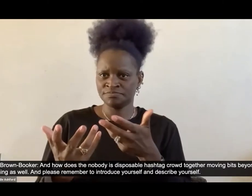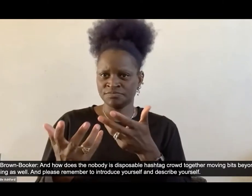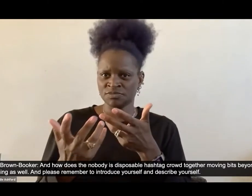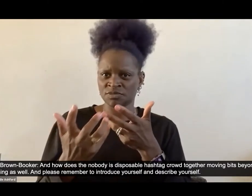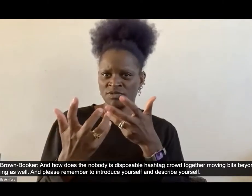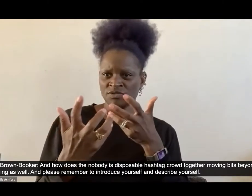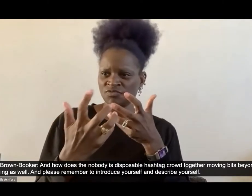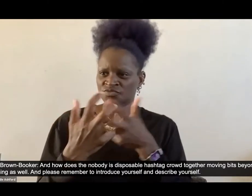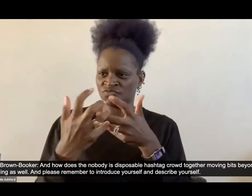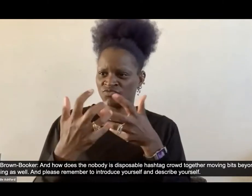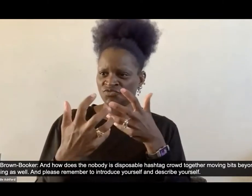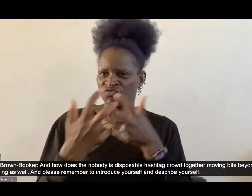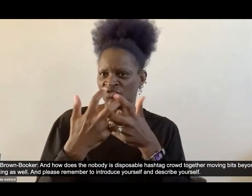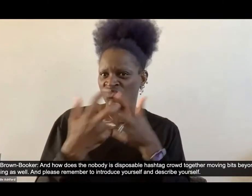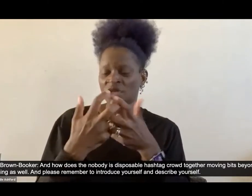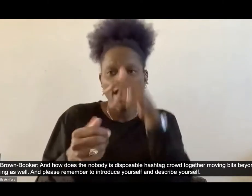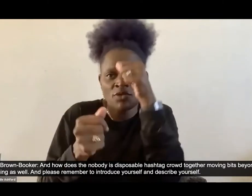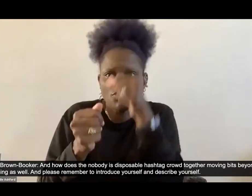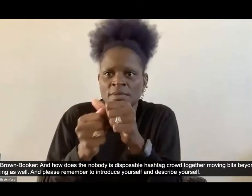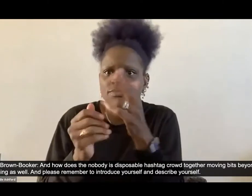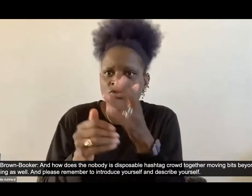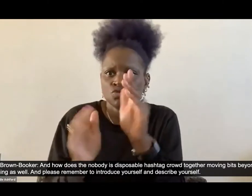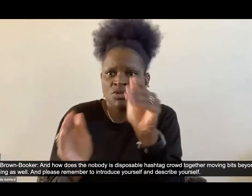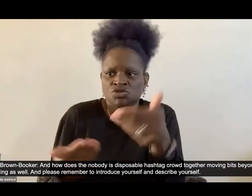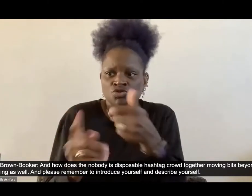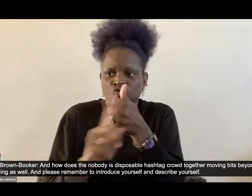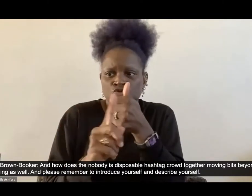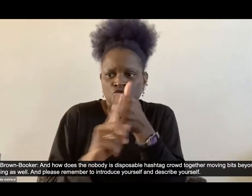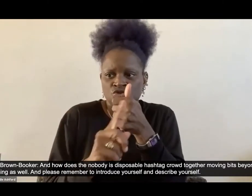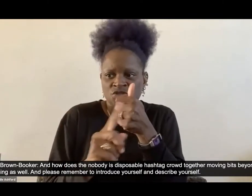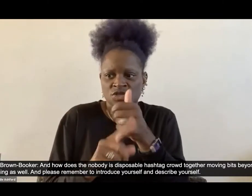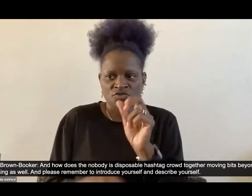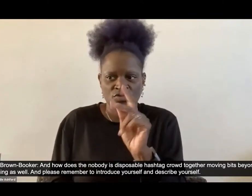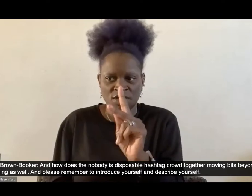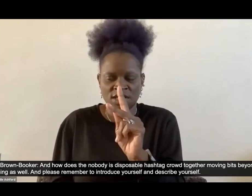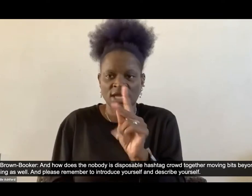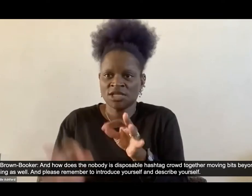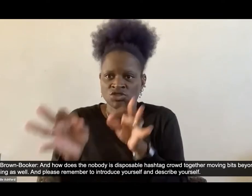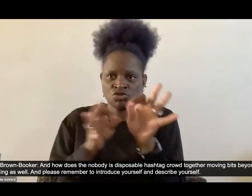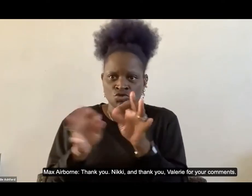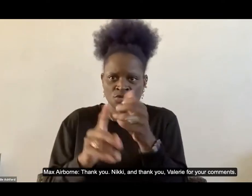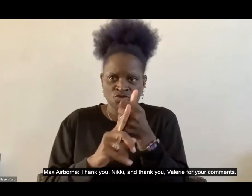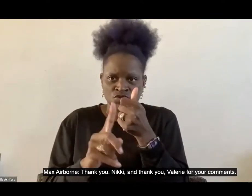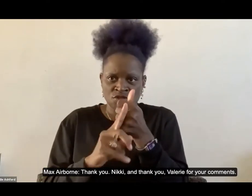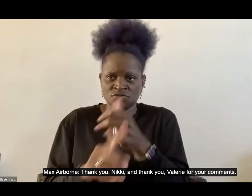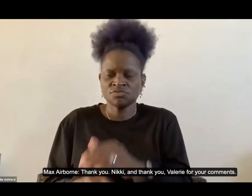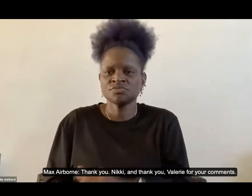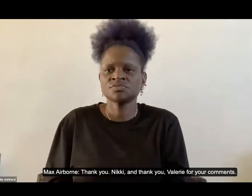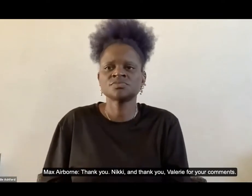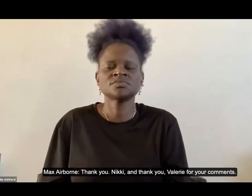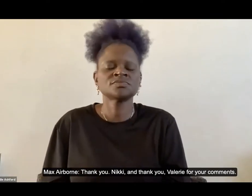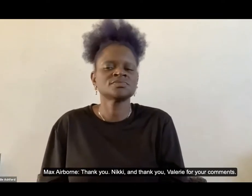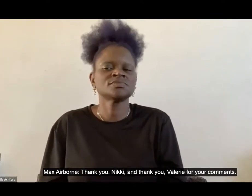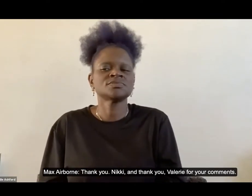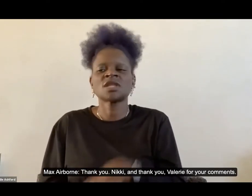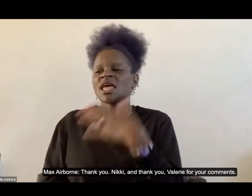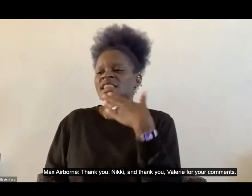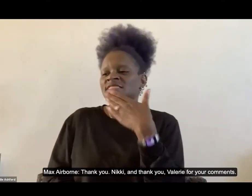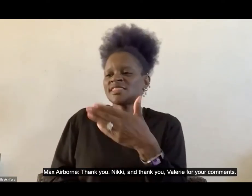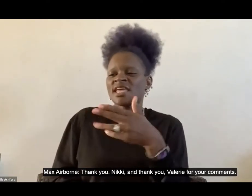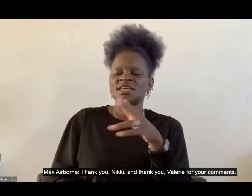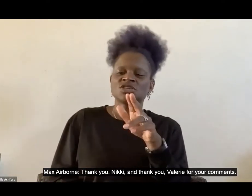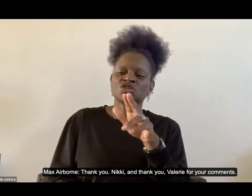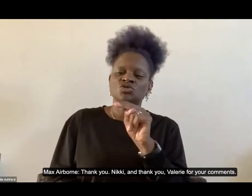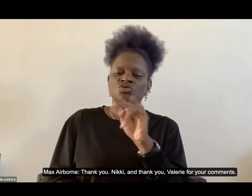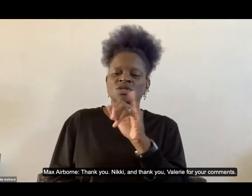remember to introduce yourself and auto describe yourself thank you Nikki and thank you Valerie for your